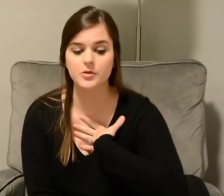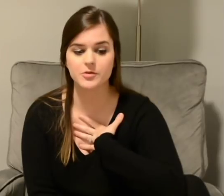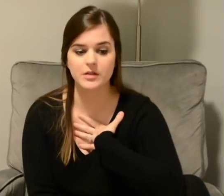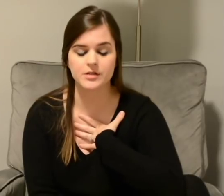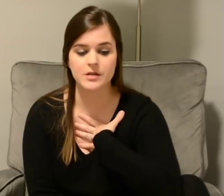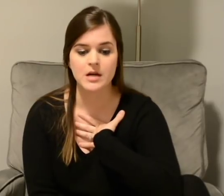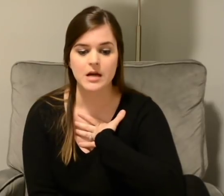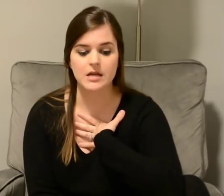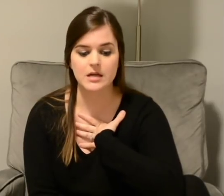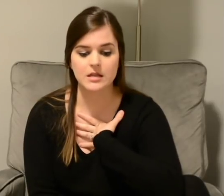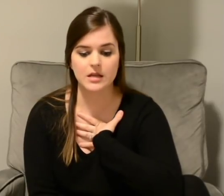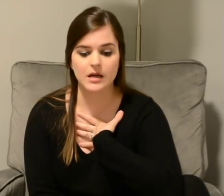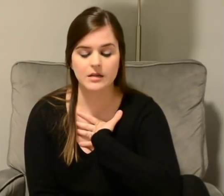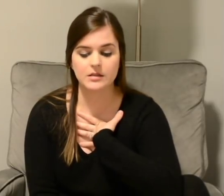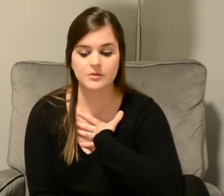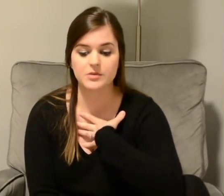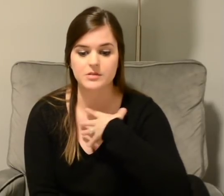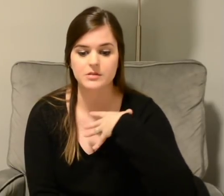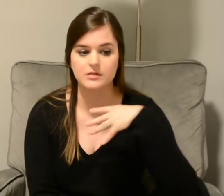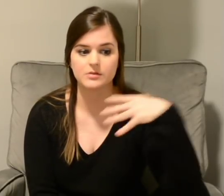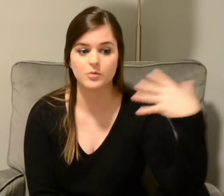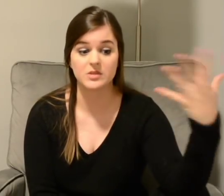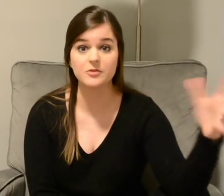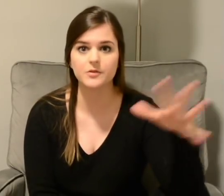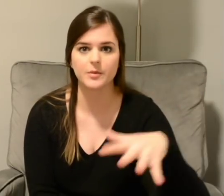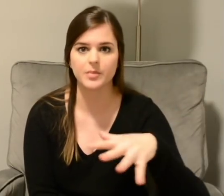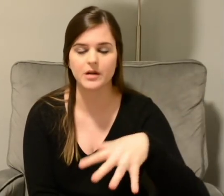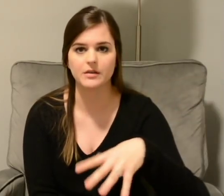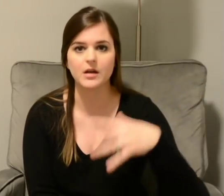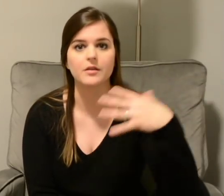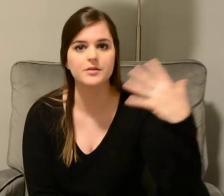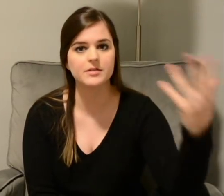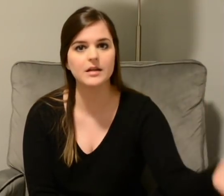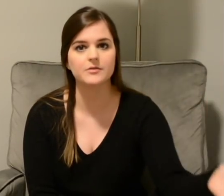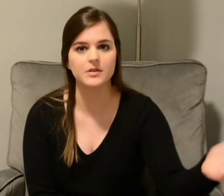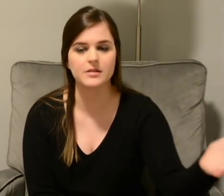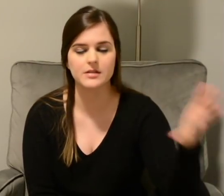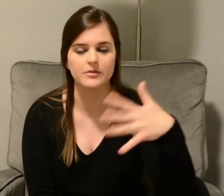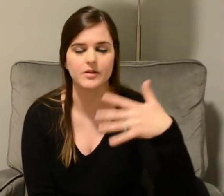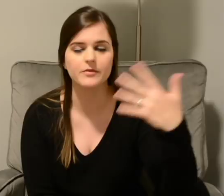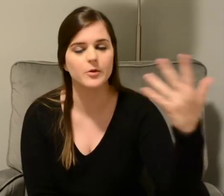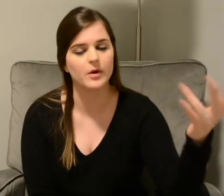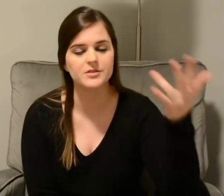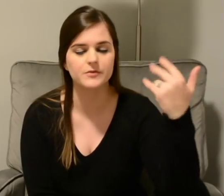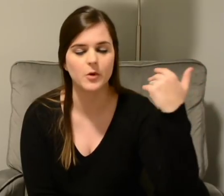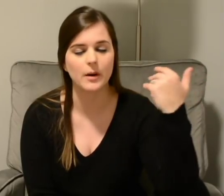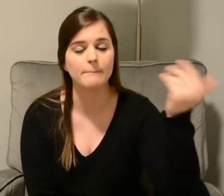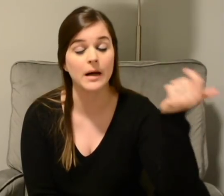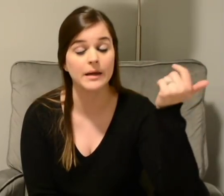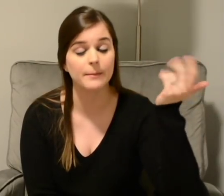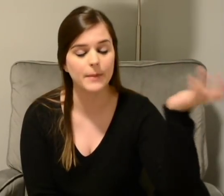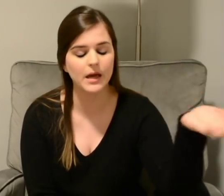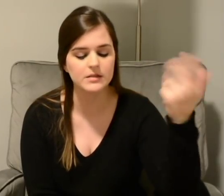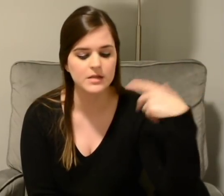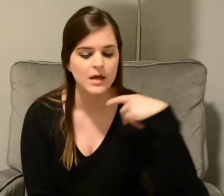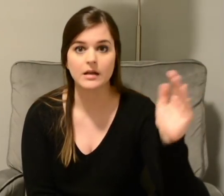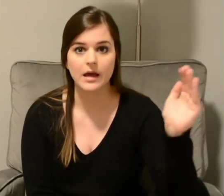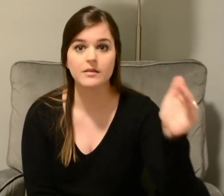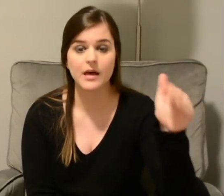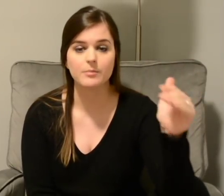director and that it was different being on the other side of things, even if it was for my pets. And in that